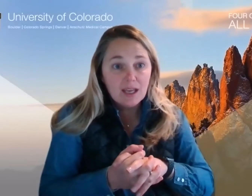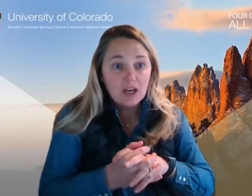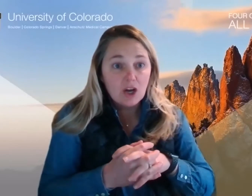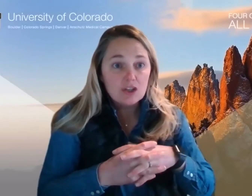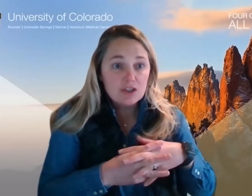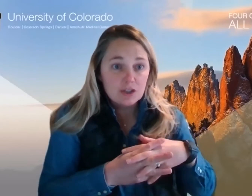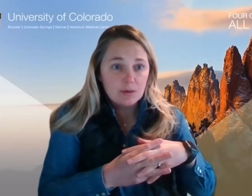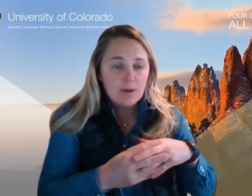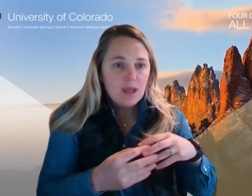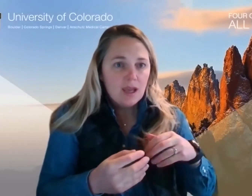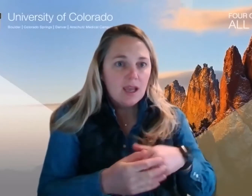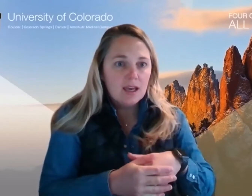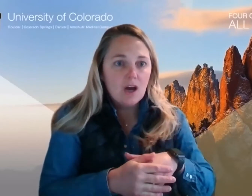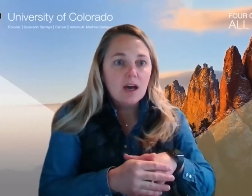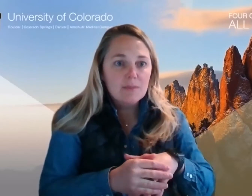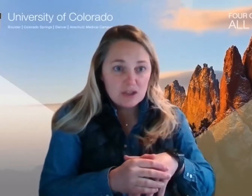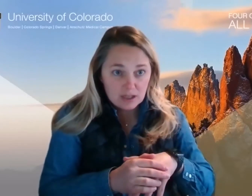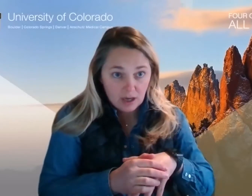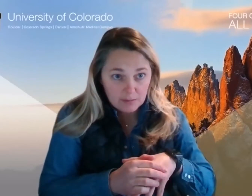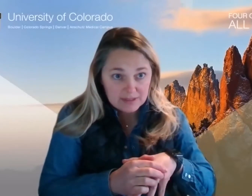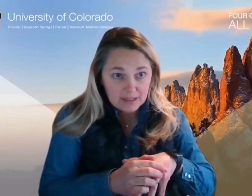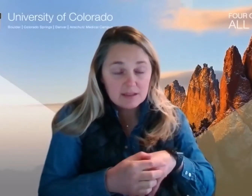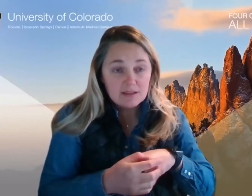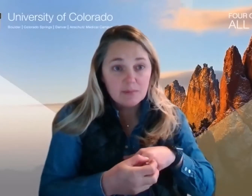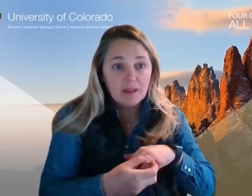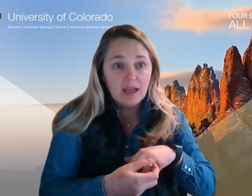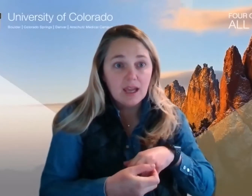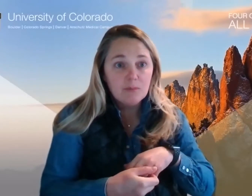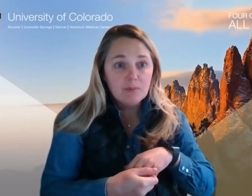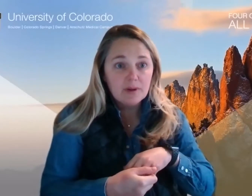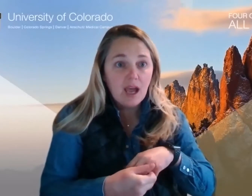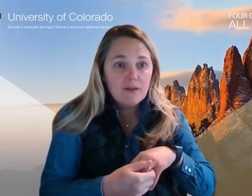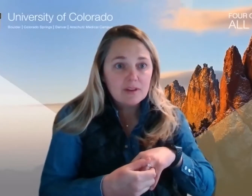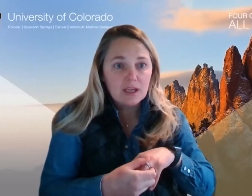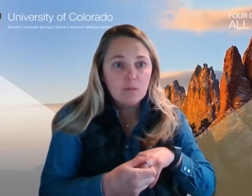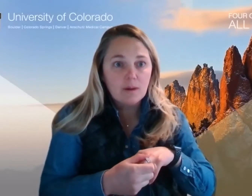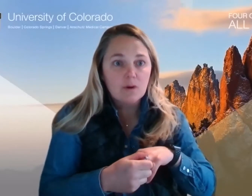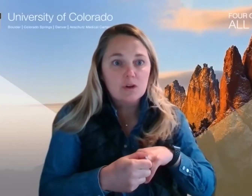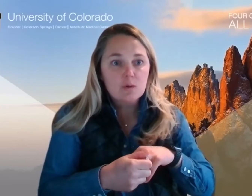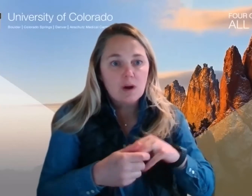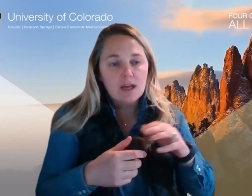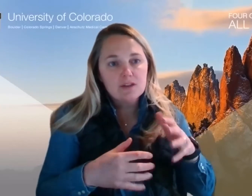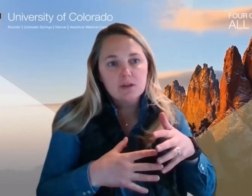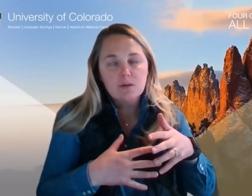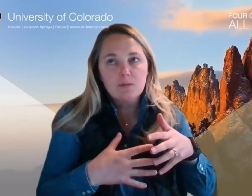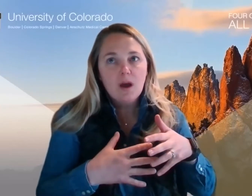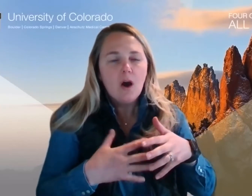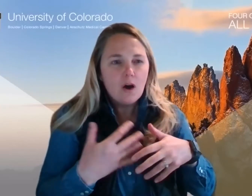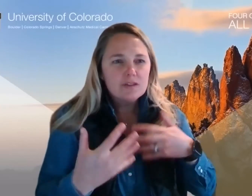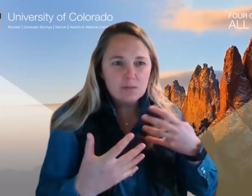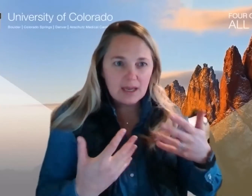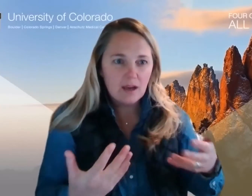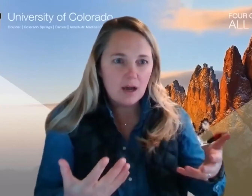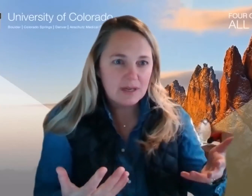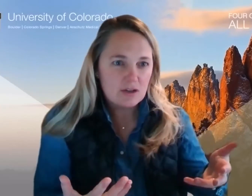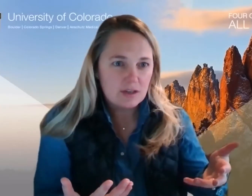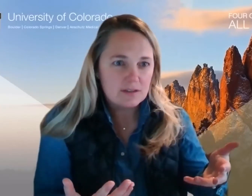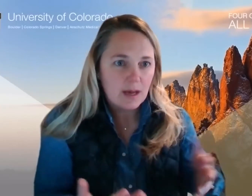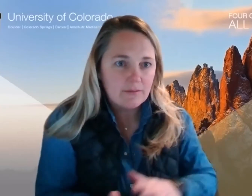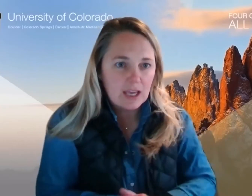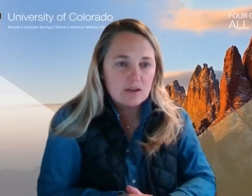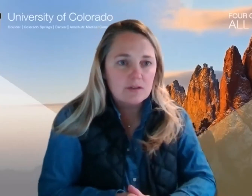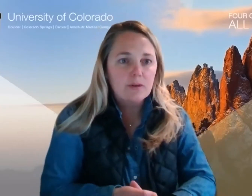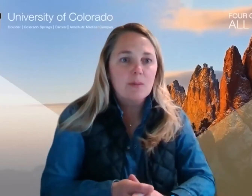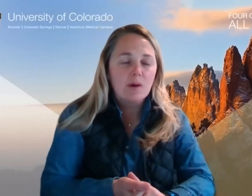can and cannot do. And automation comes into play pretty heavily when we're trying to also make accommodations